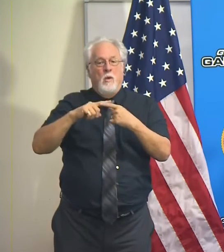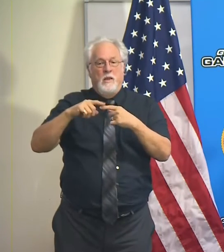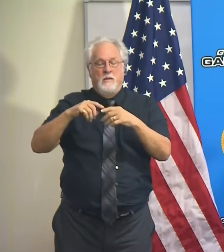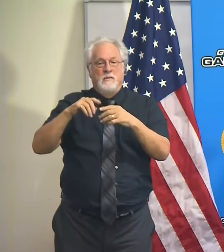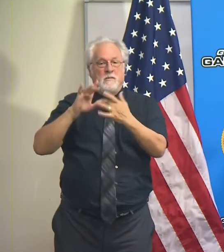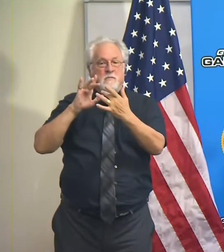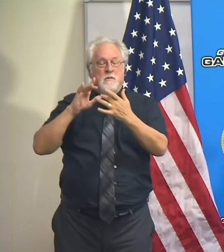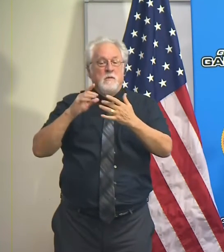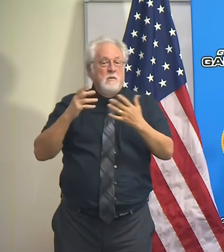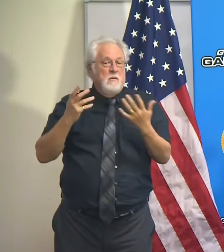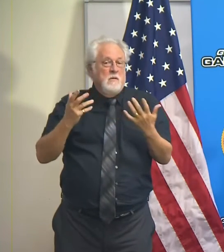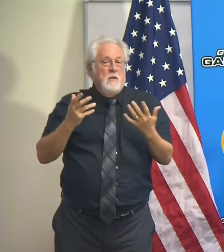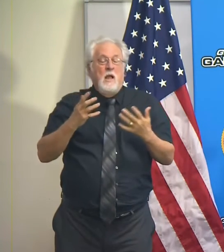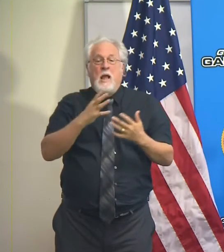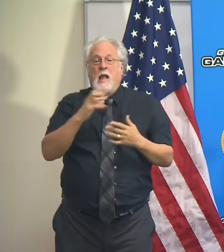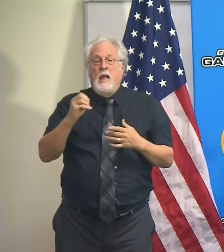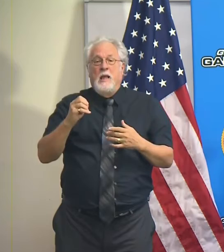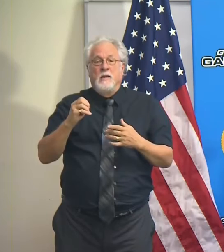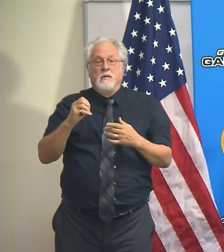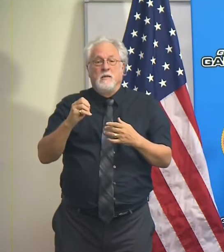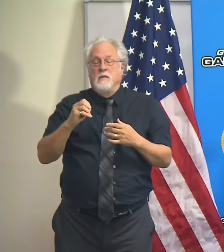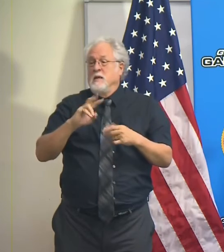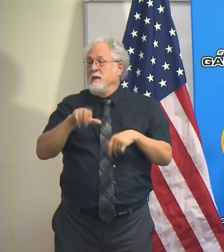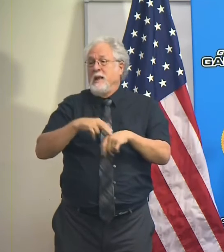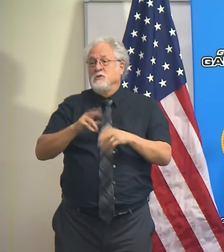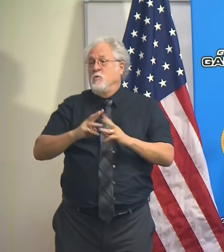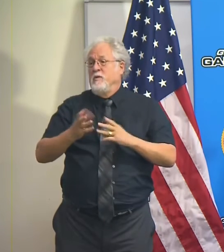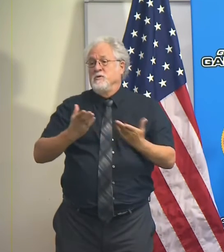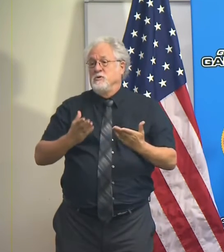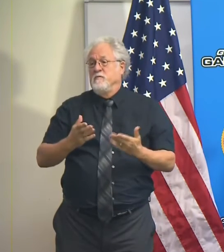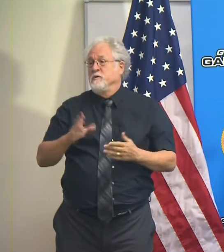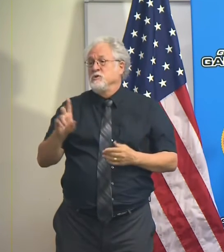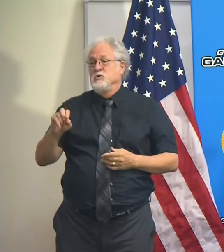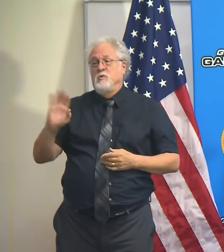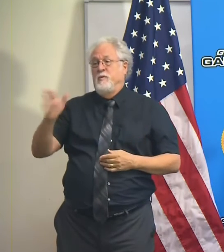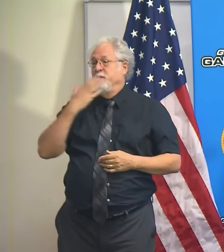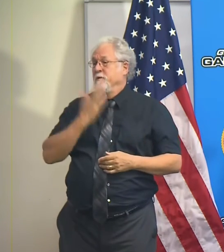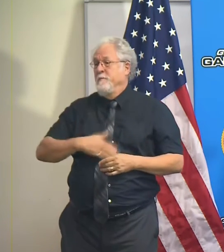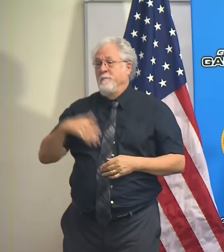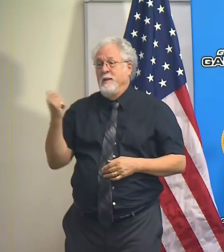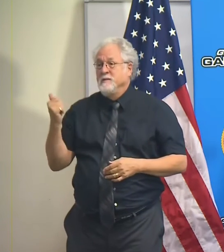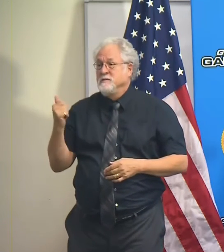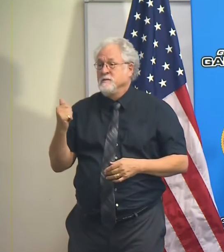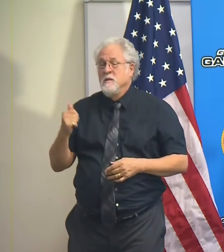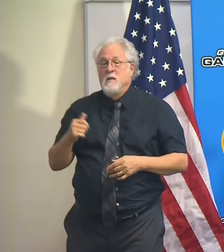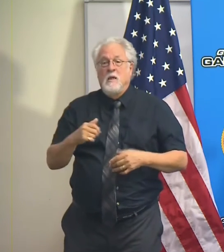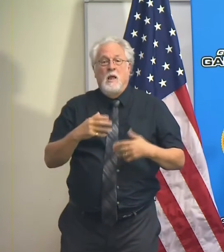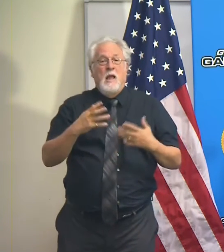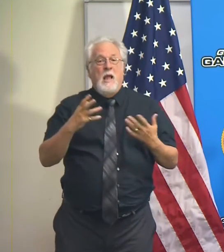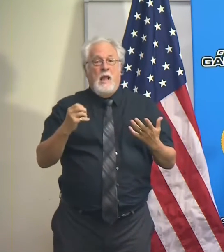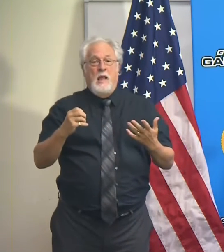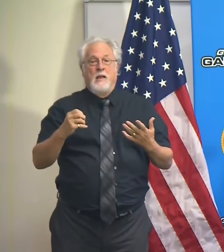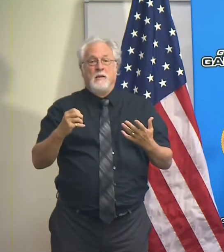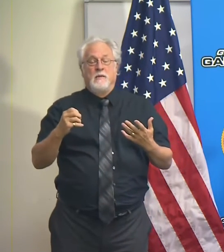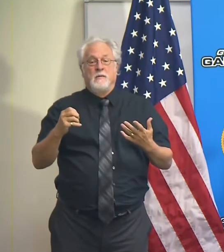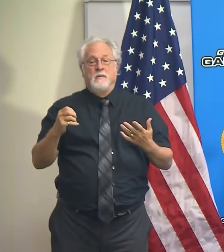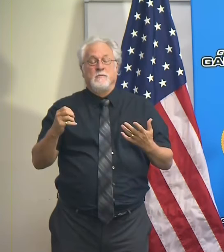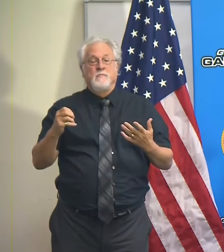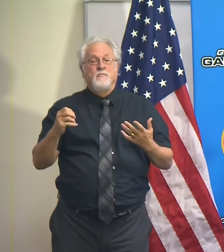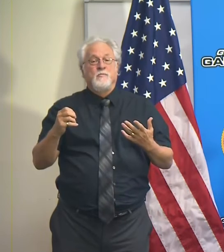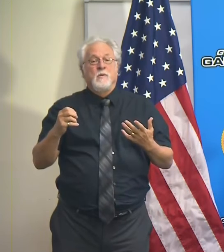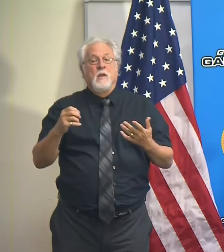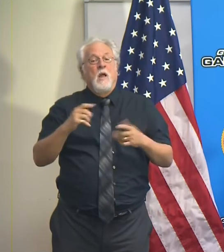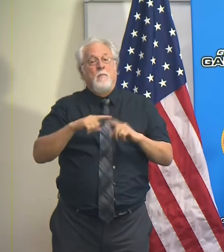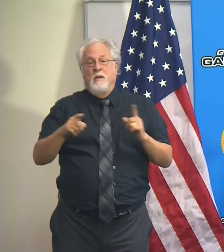came into contact. And, of course, the National Weather Service does the best job that it can in making these forecasts.